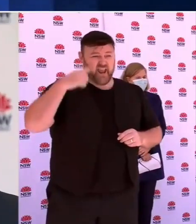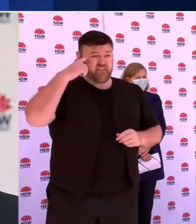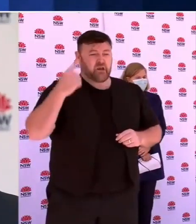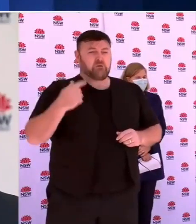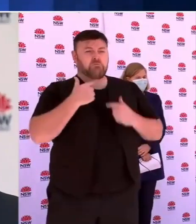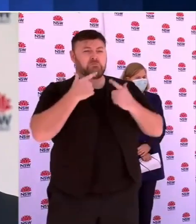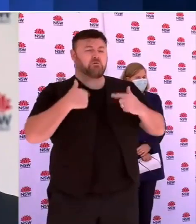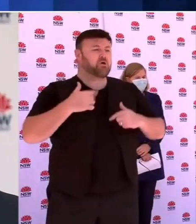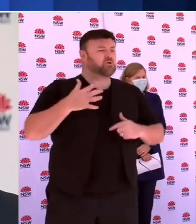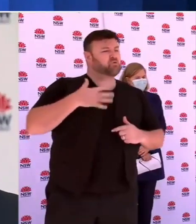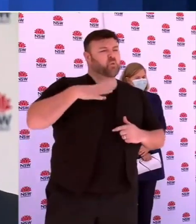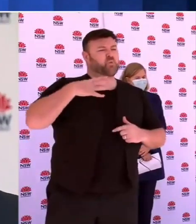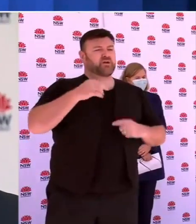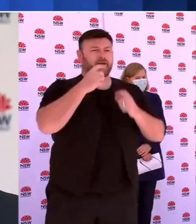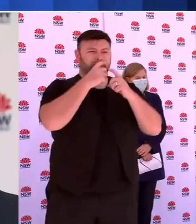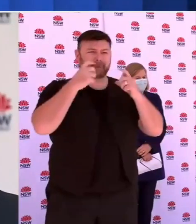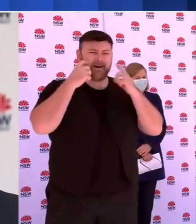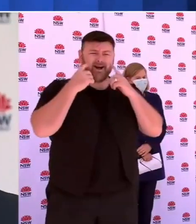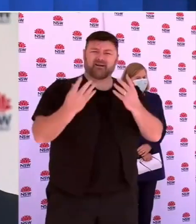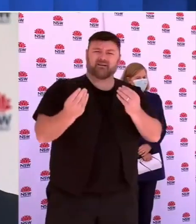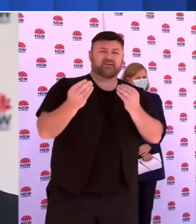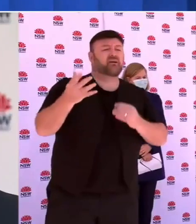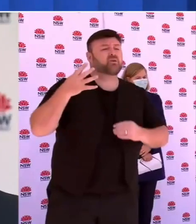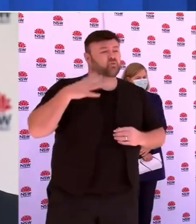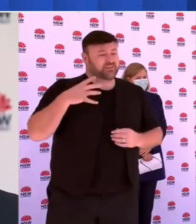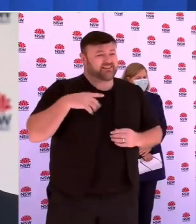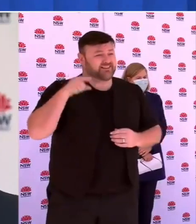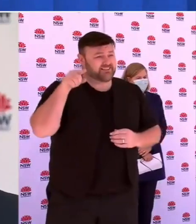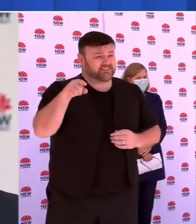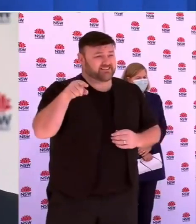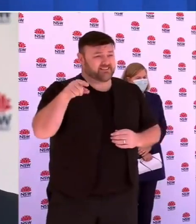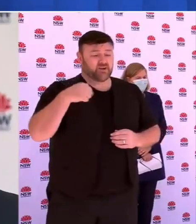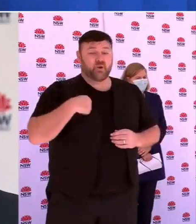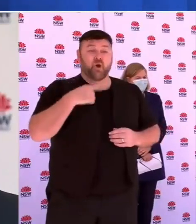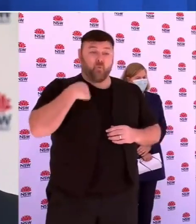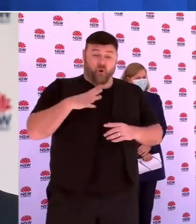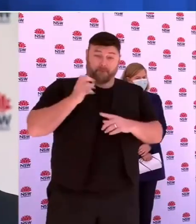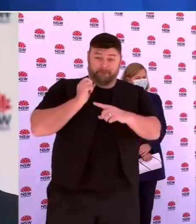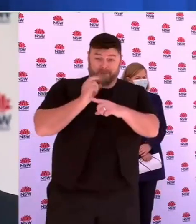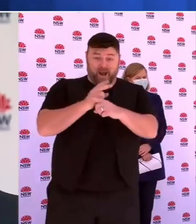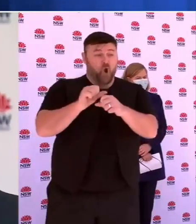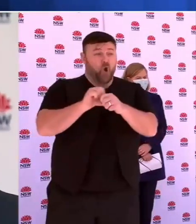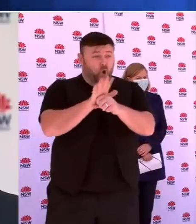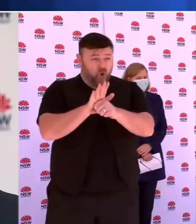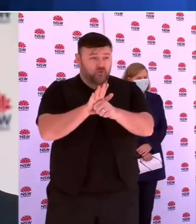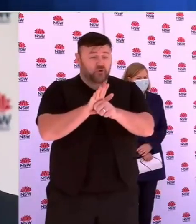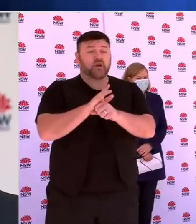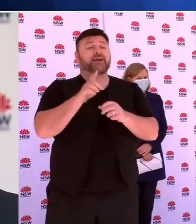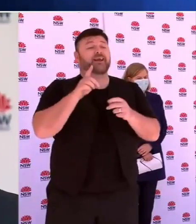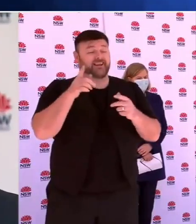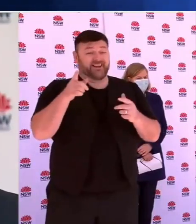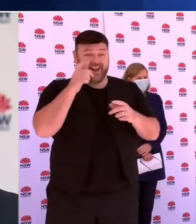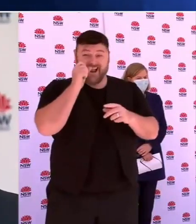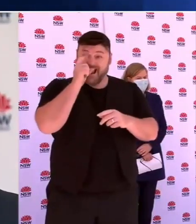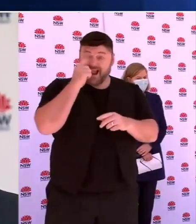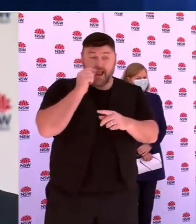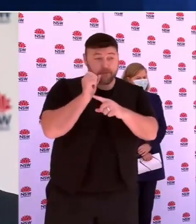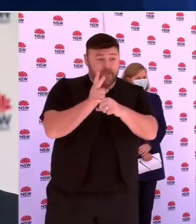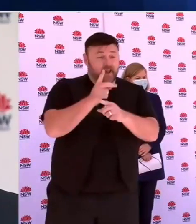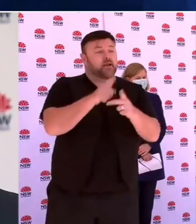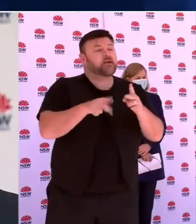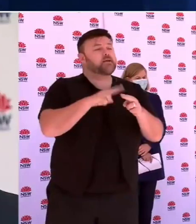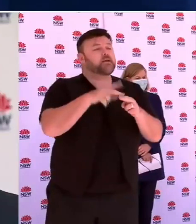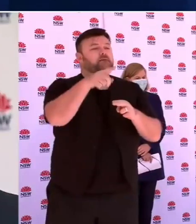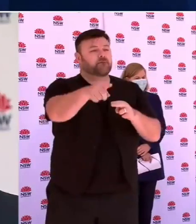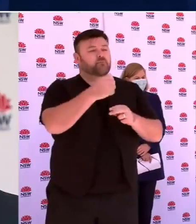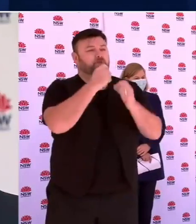okay not to wear masks. My strong message to the community is we will only win this war against the virus if people wear